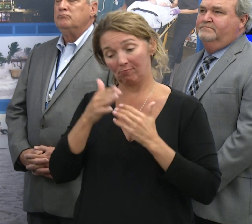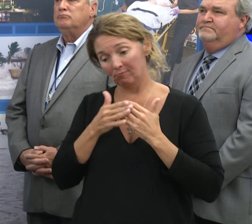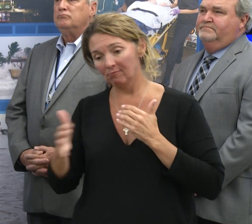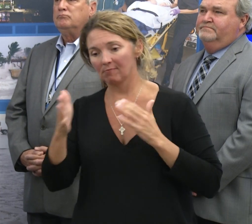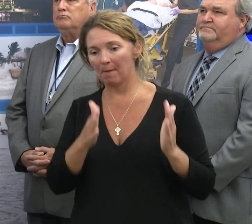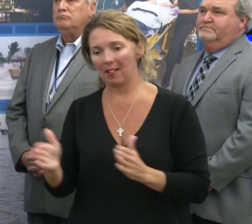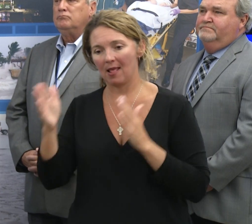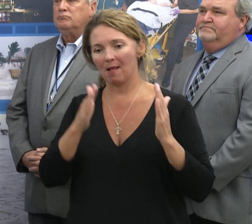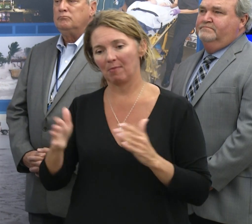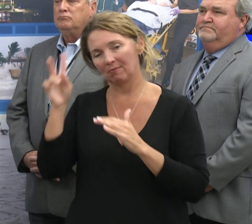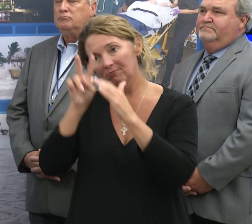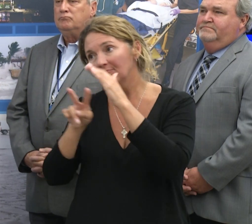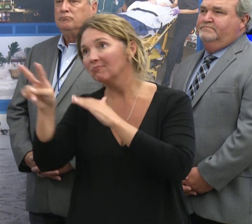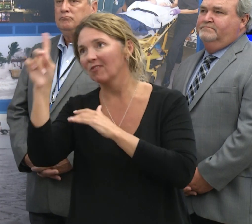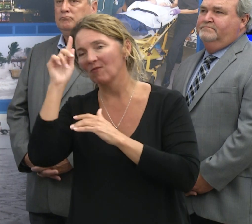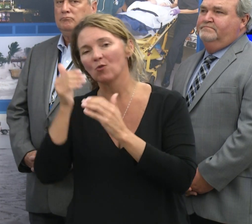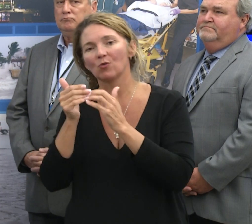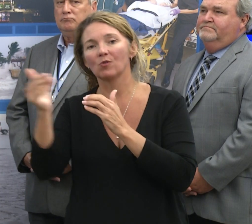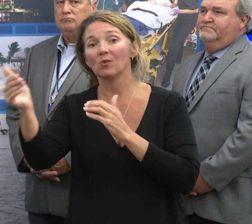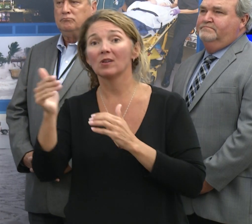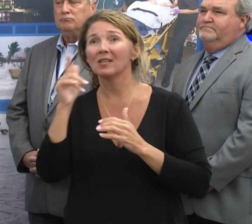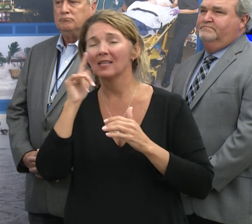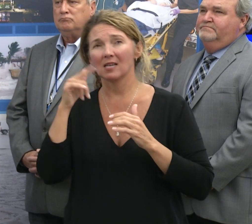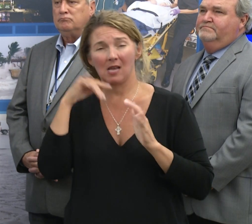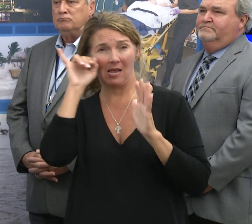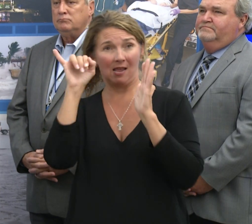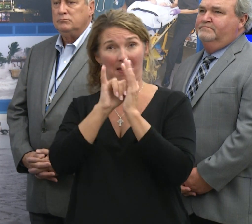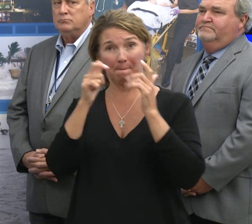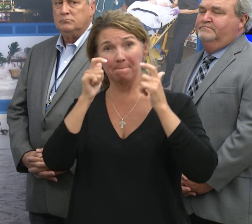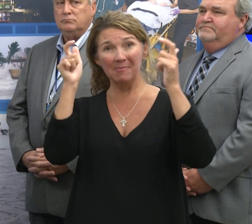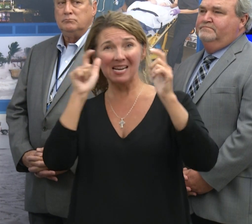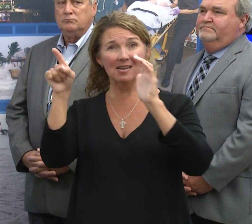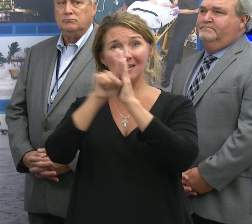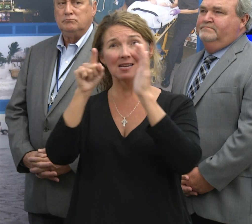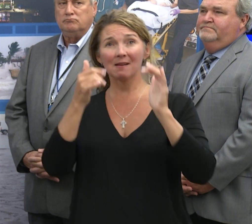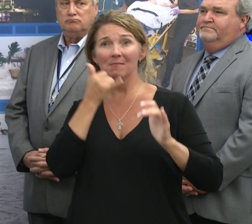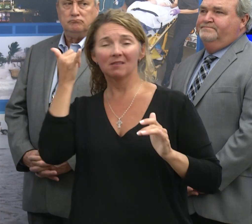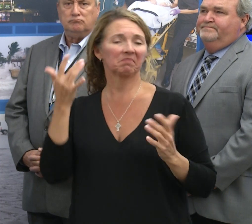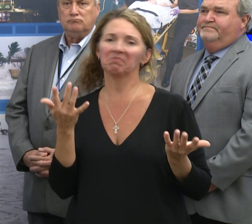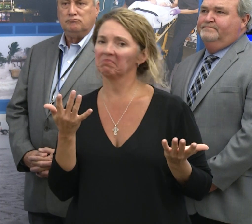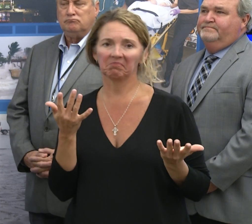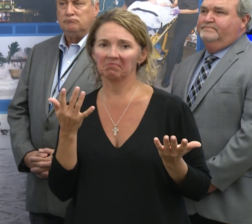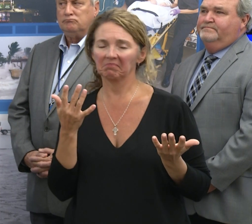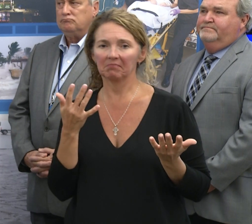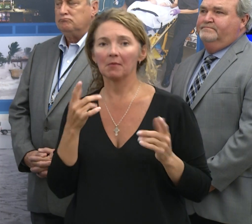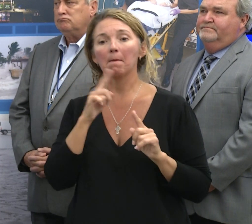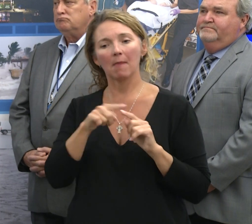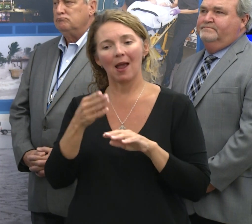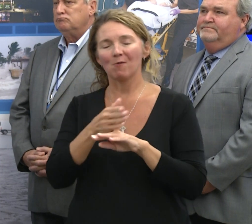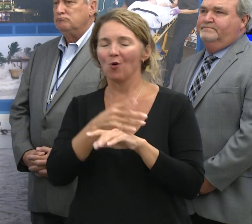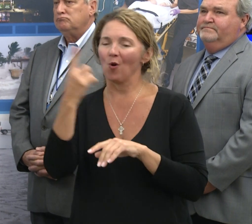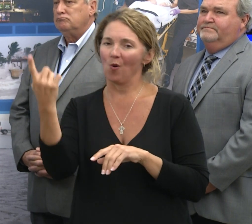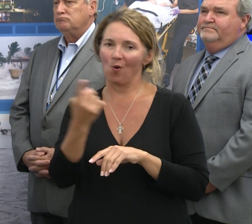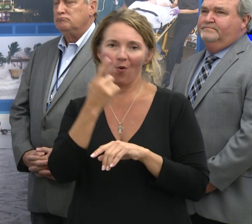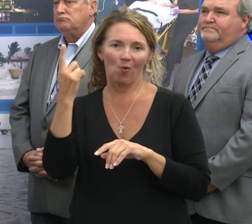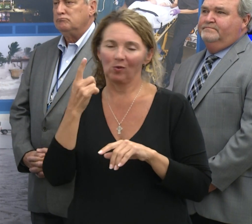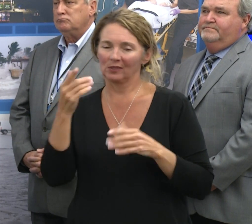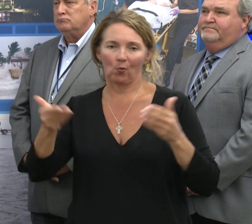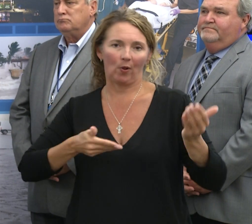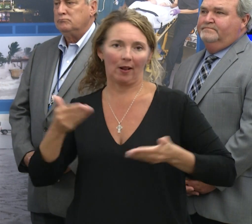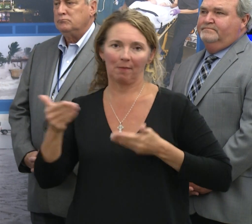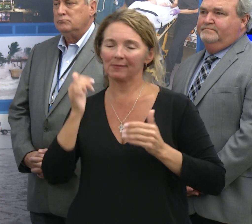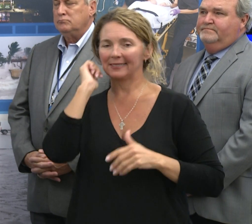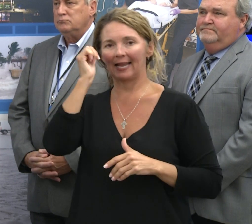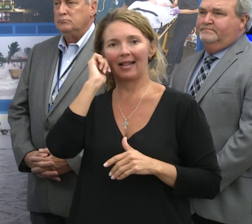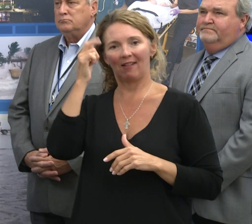forward. But there was nothing major and nothing glaring in there that we found that needed to be improved. But improvement is a daily